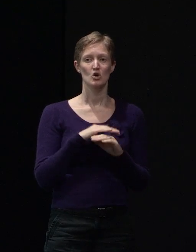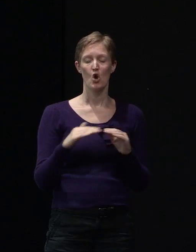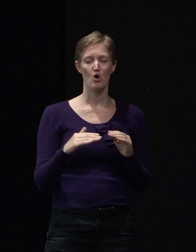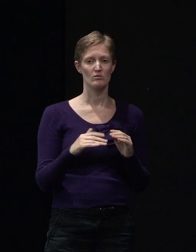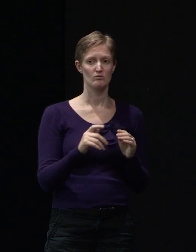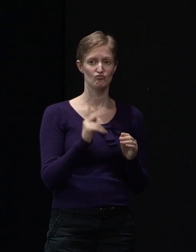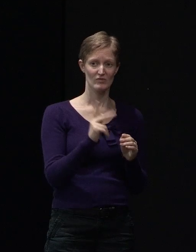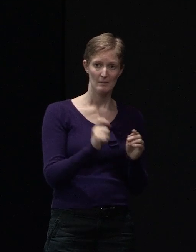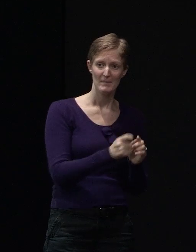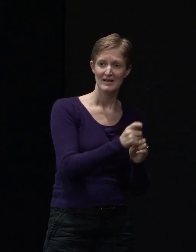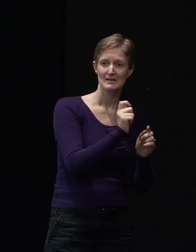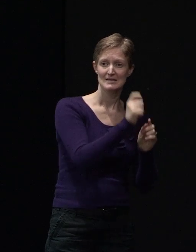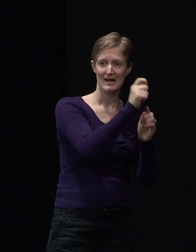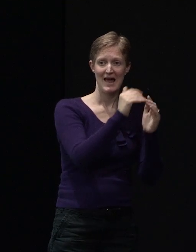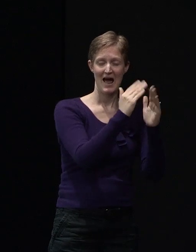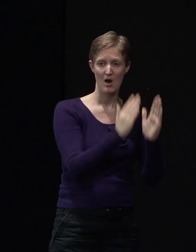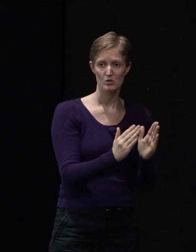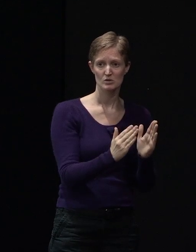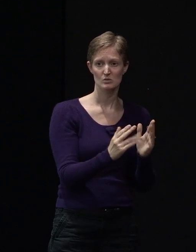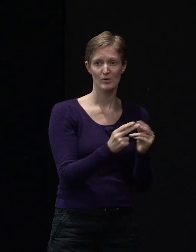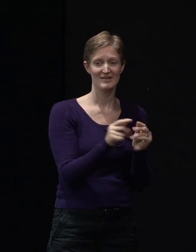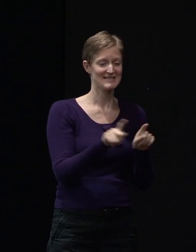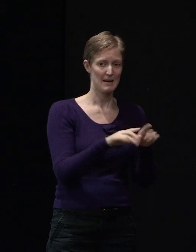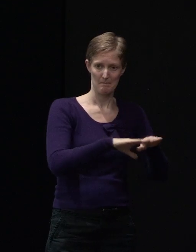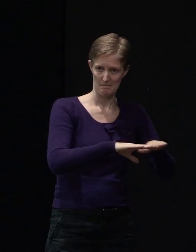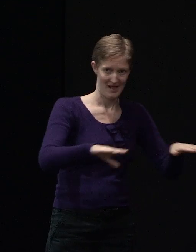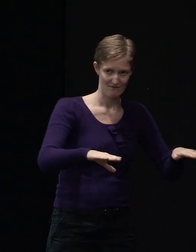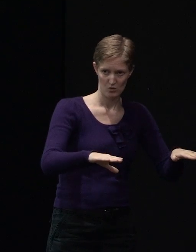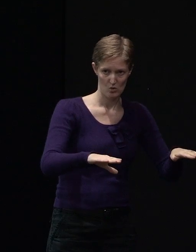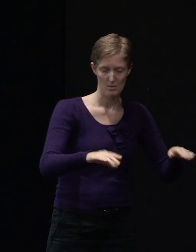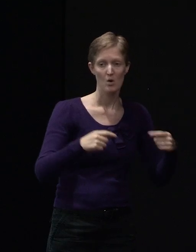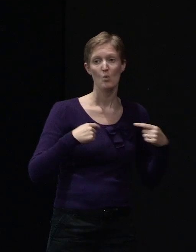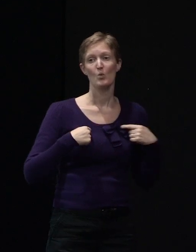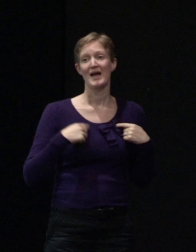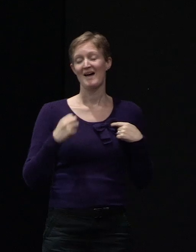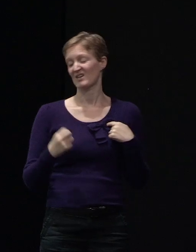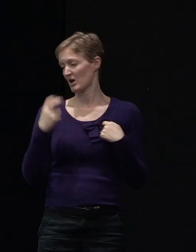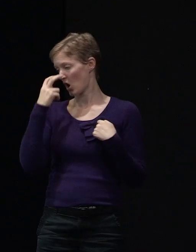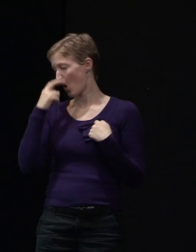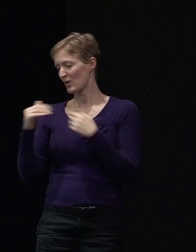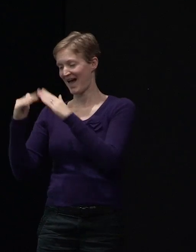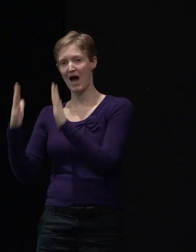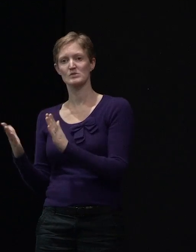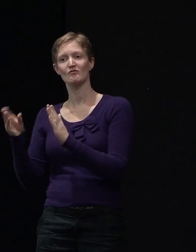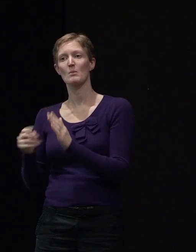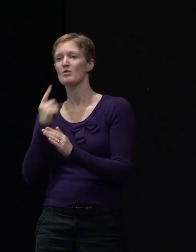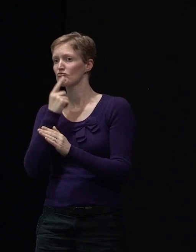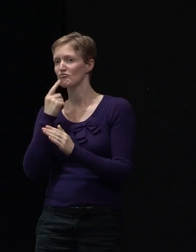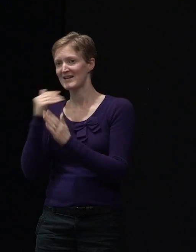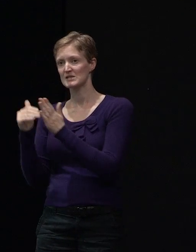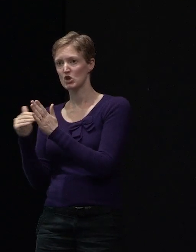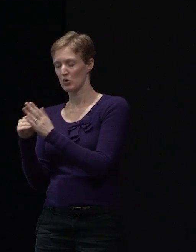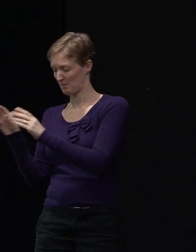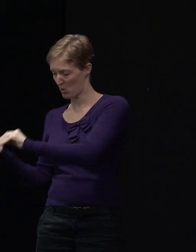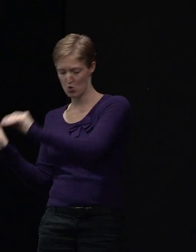testing the existing use rights. We are relocating an existing house from the red zone onto an FMA zone